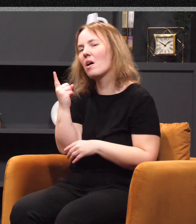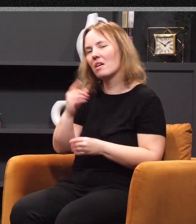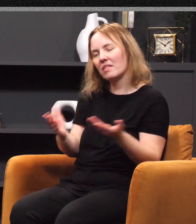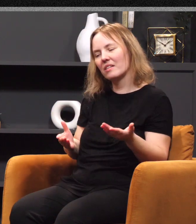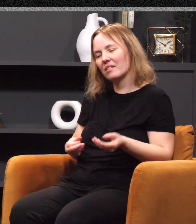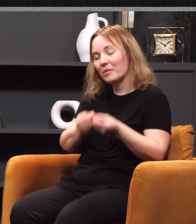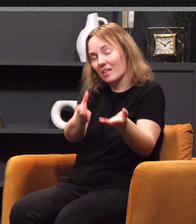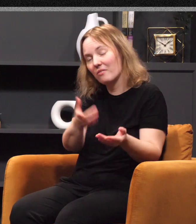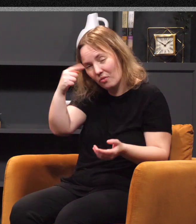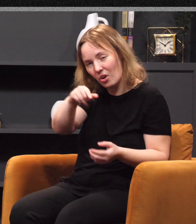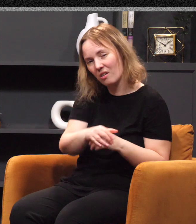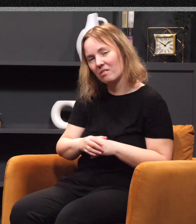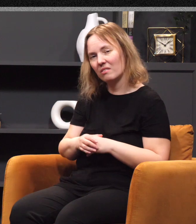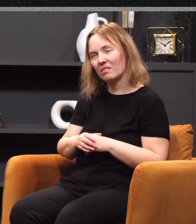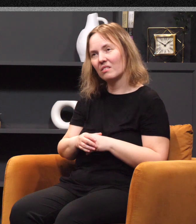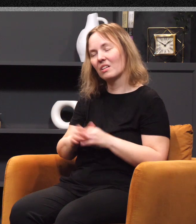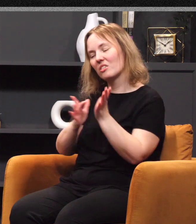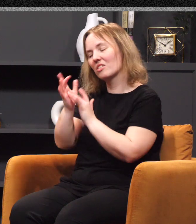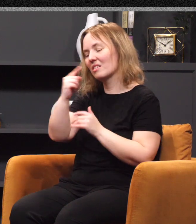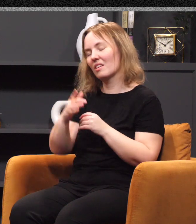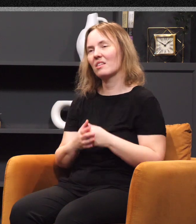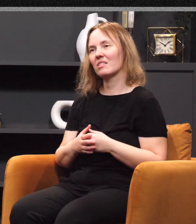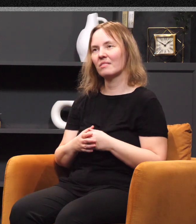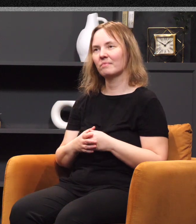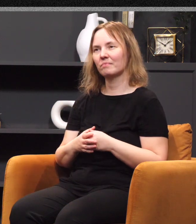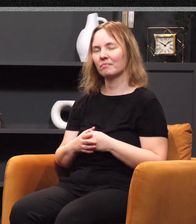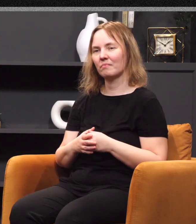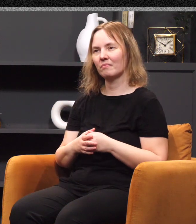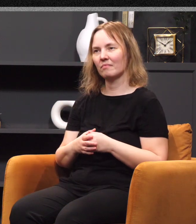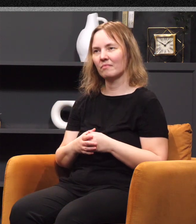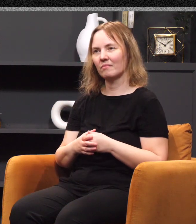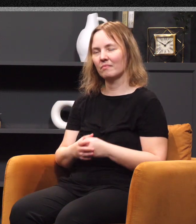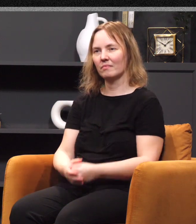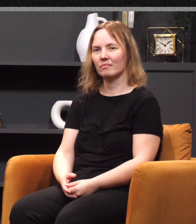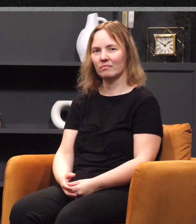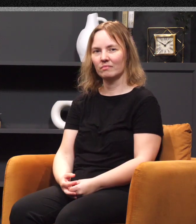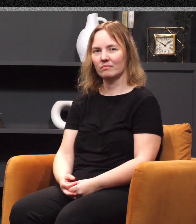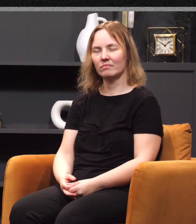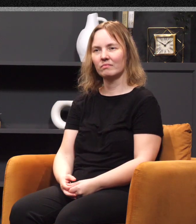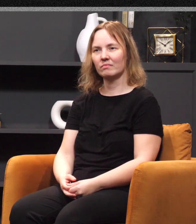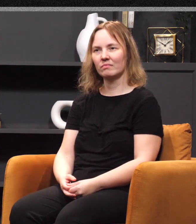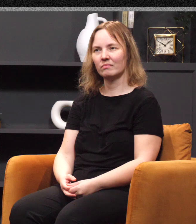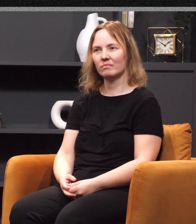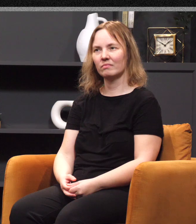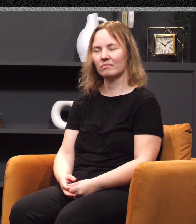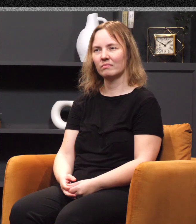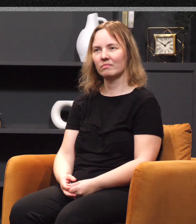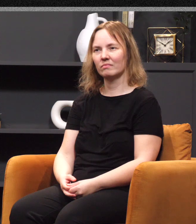was left behind for her. Jesus said this. He said, the kingdom of heaven is continually being taken